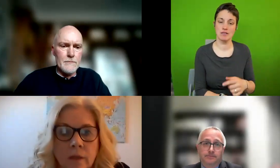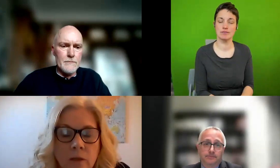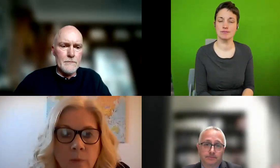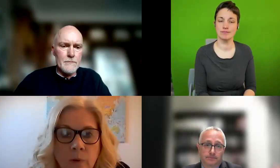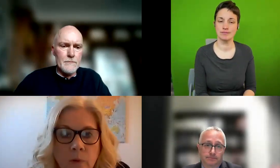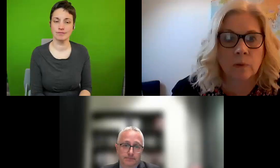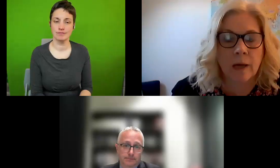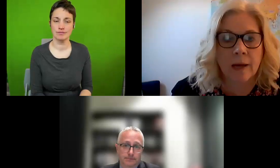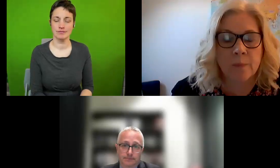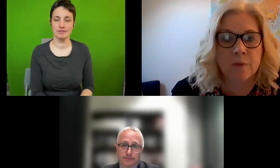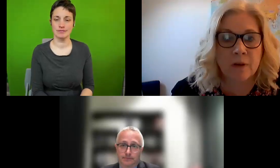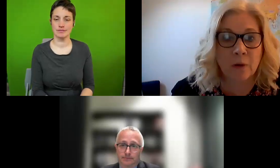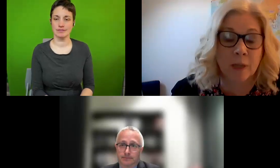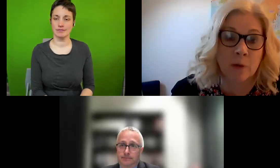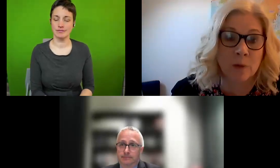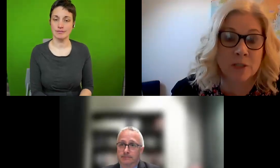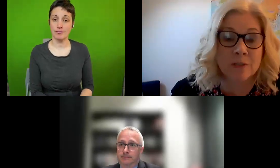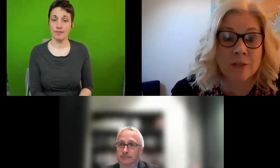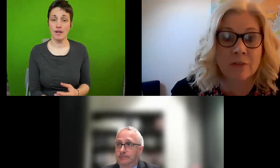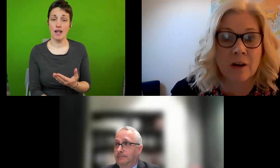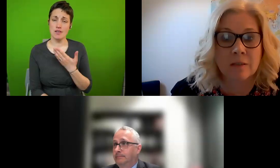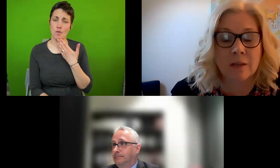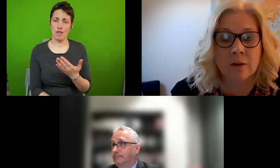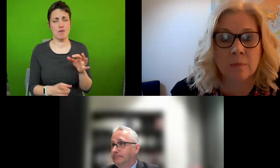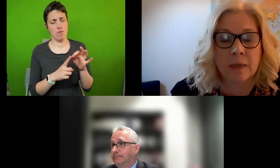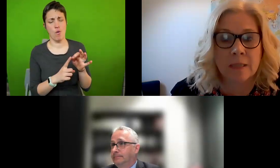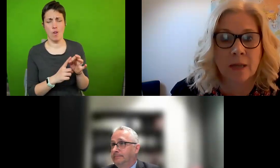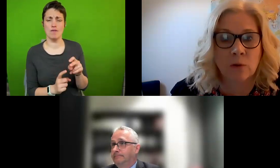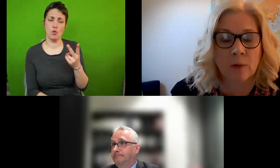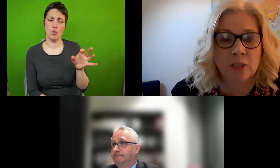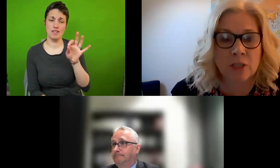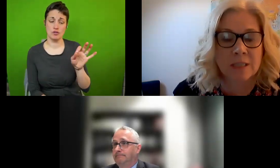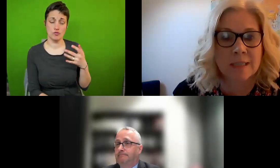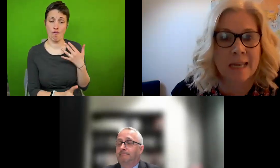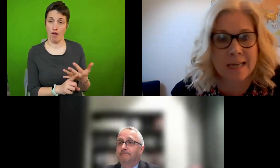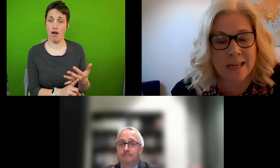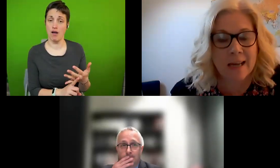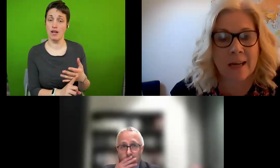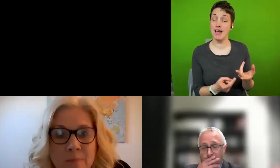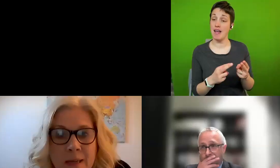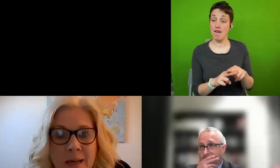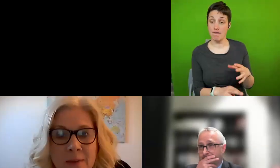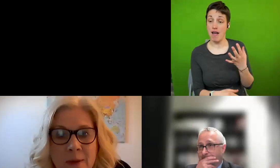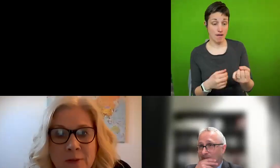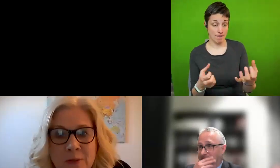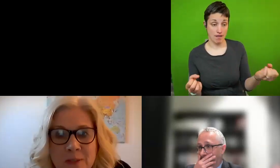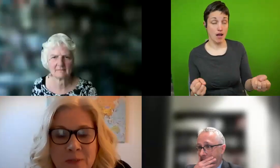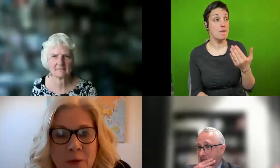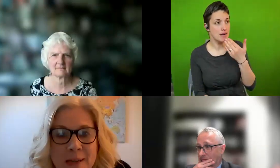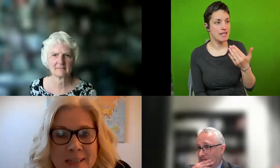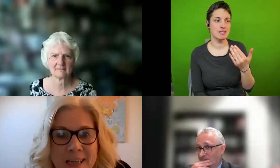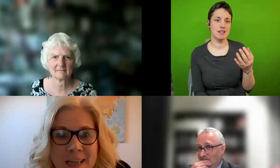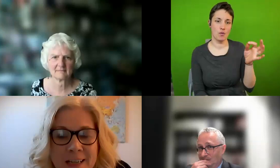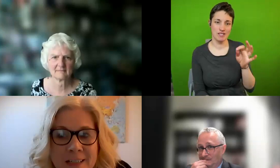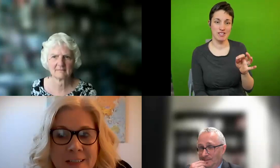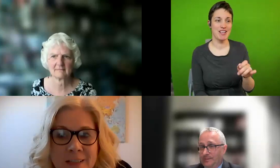um thank you paul um we've only got a couple of questions so far so please get your questions in and make uh make good use of